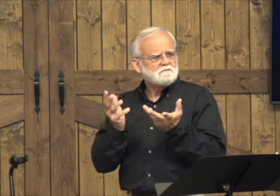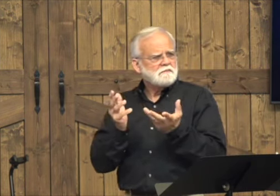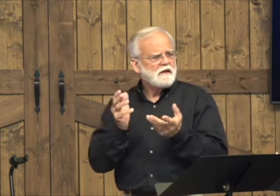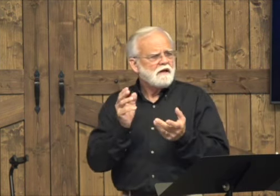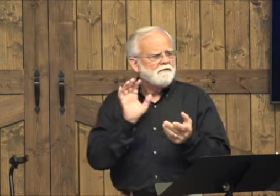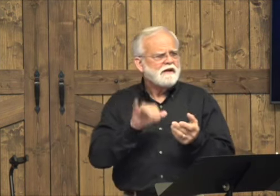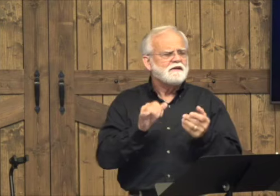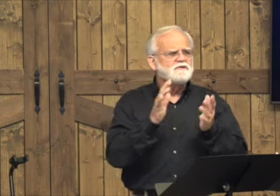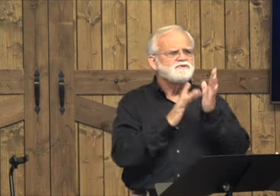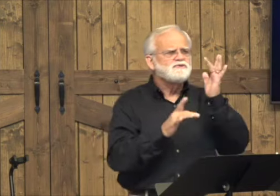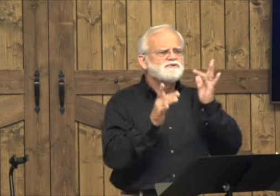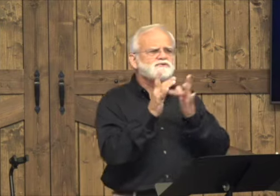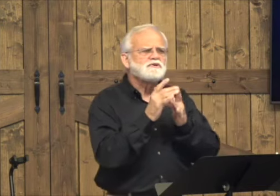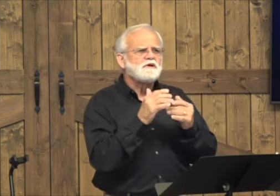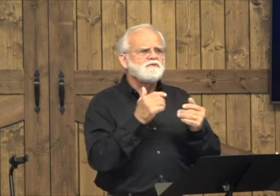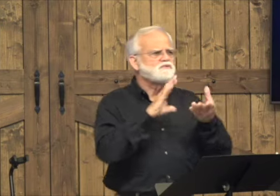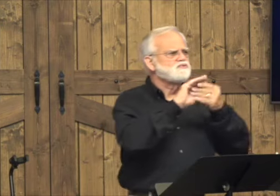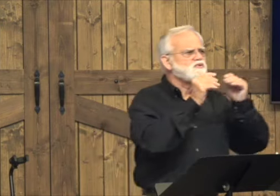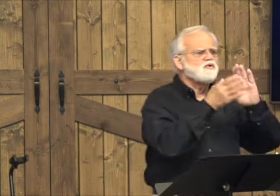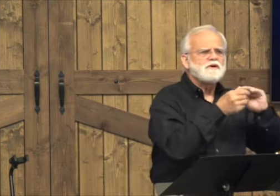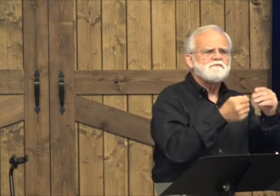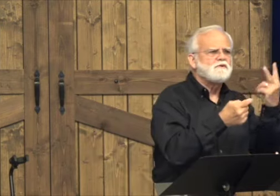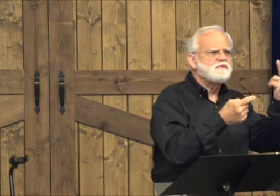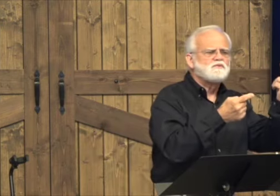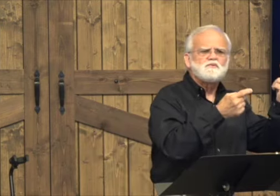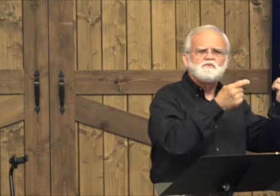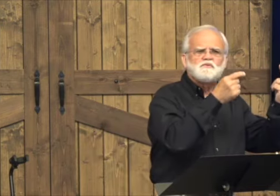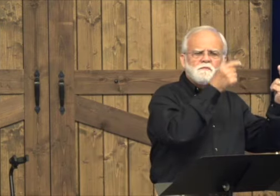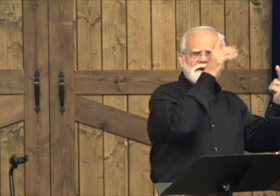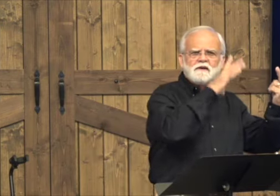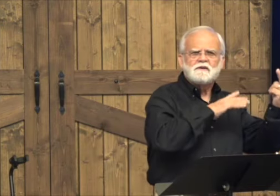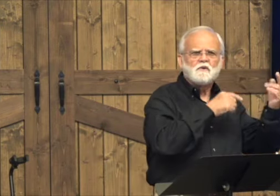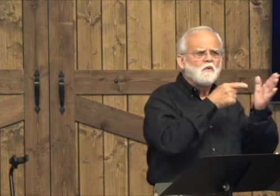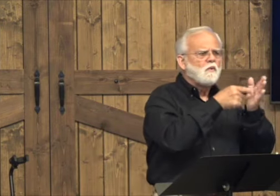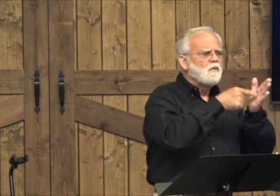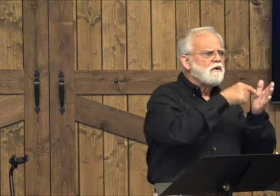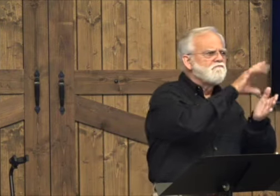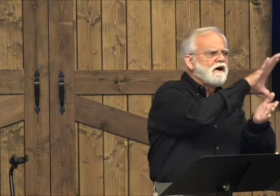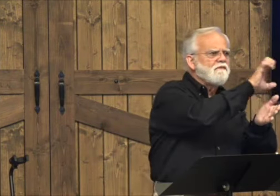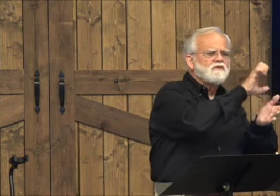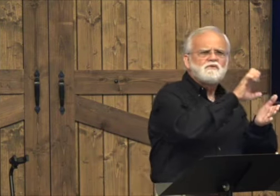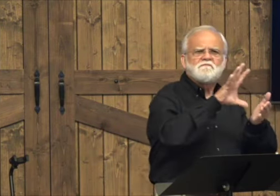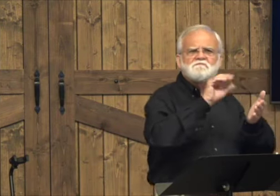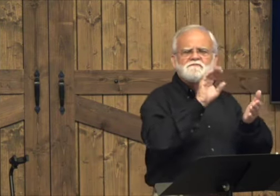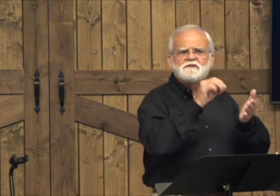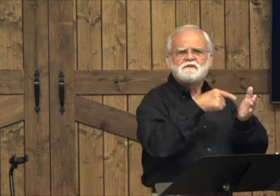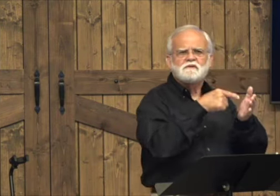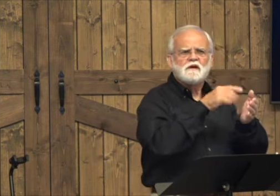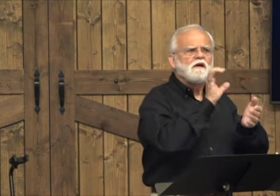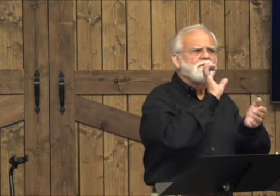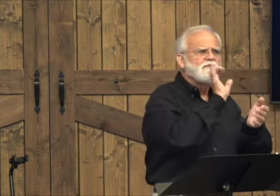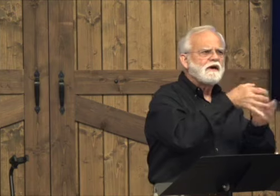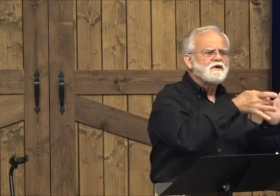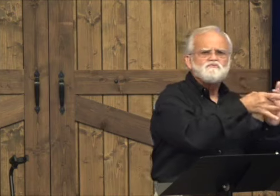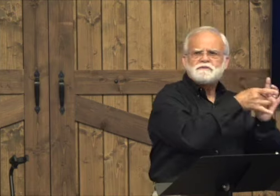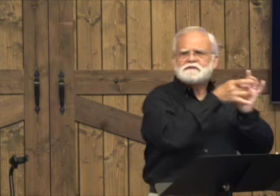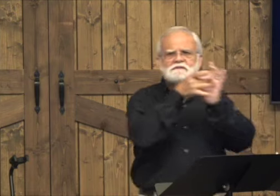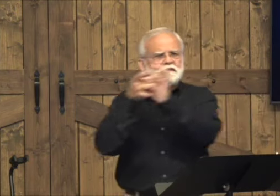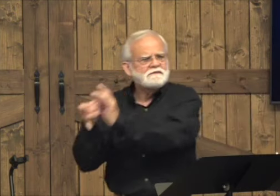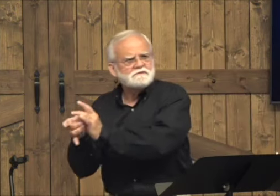that the man loving less. You know, Jesus told the story about the man who owed 500 coins